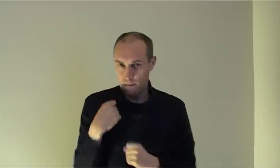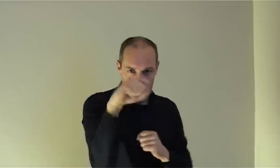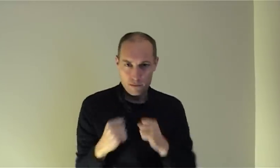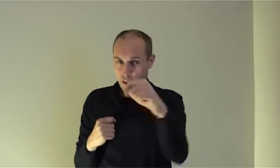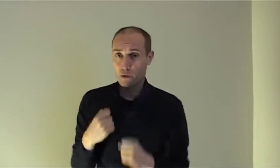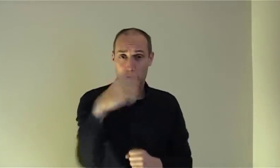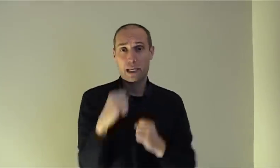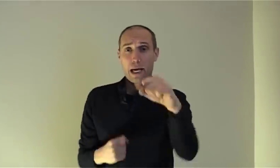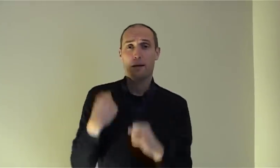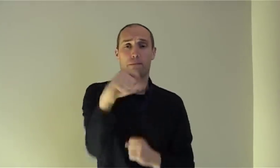vigorously